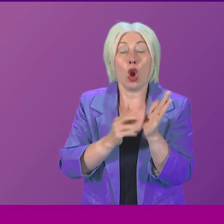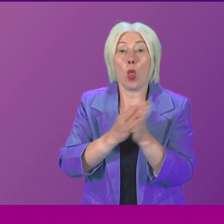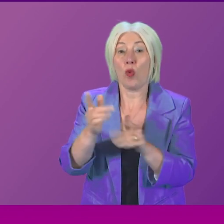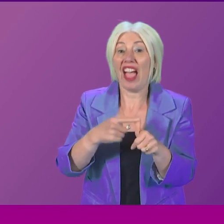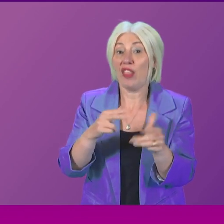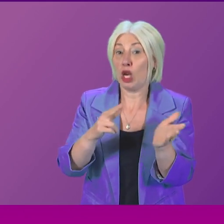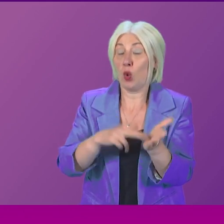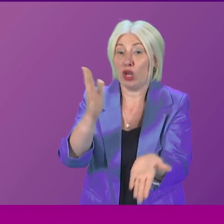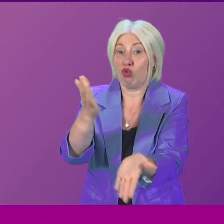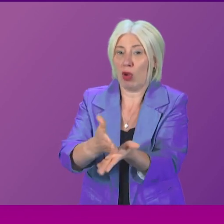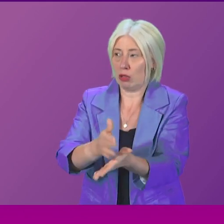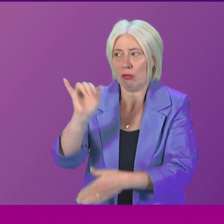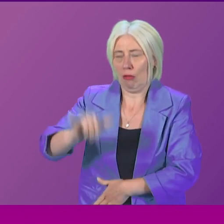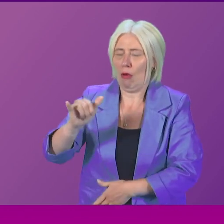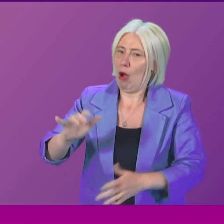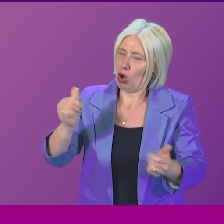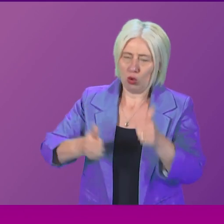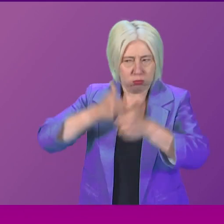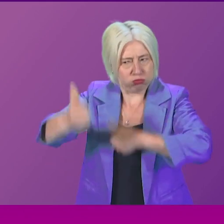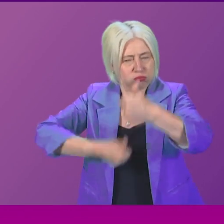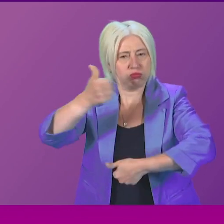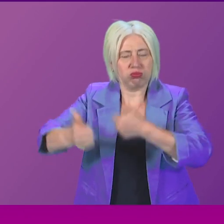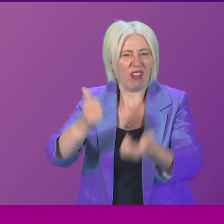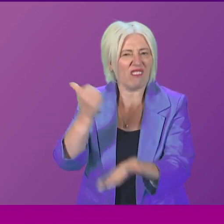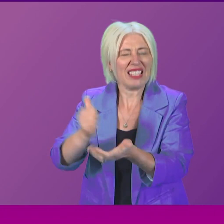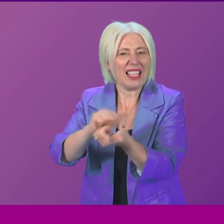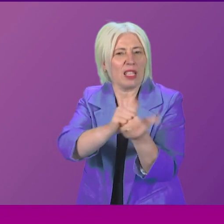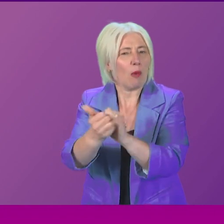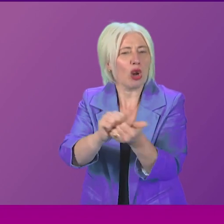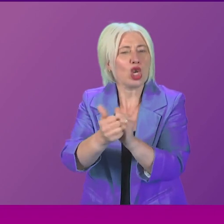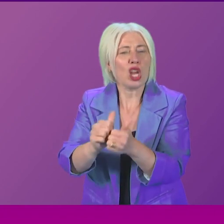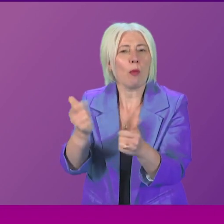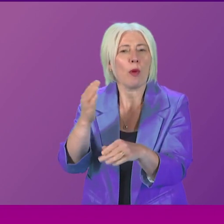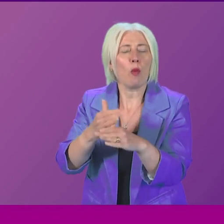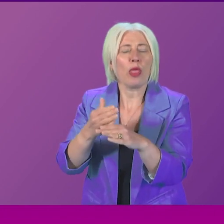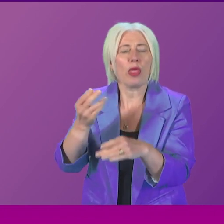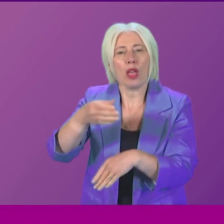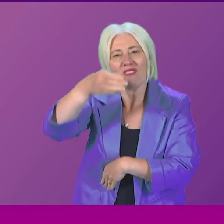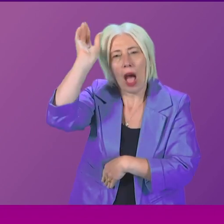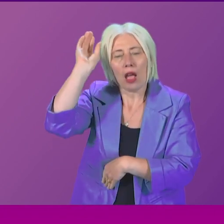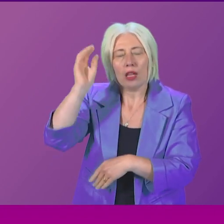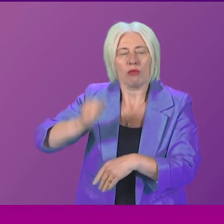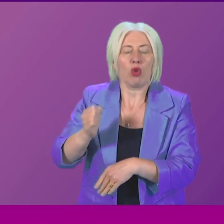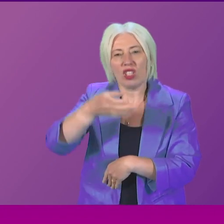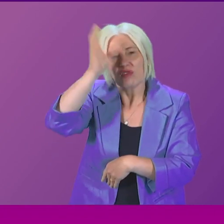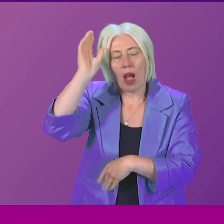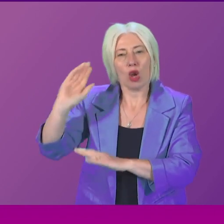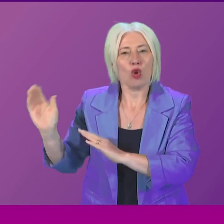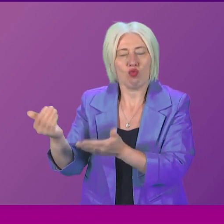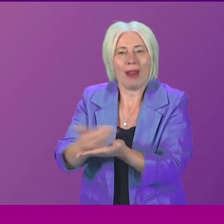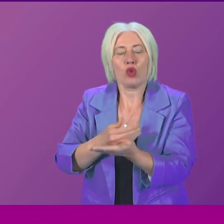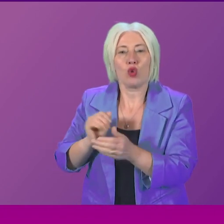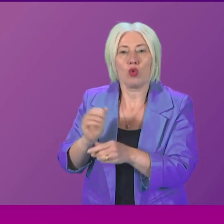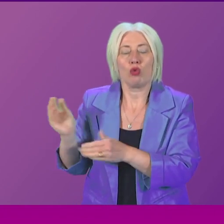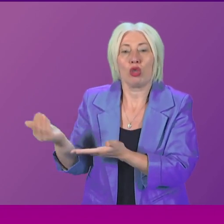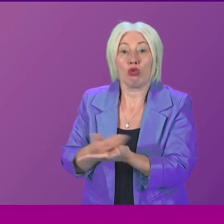Rescue Service deserve every bit of credit for the excellent partnership work that they do with the Anthony Nolan Trust. I absolutely echo